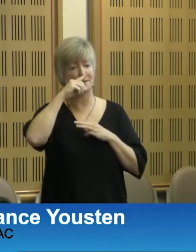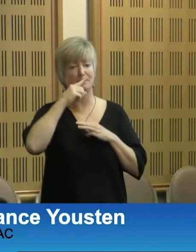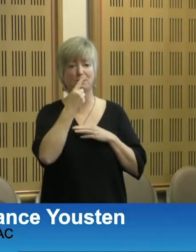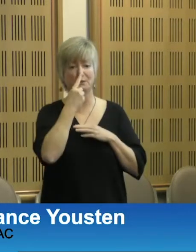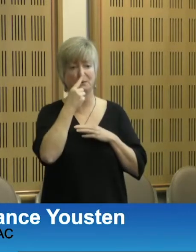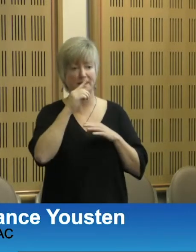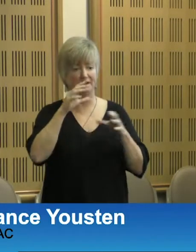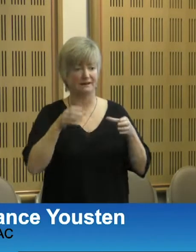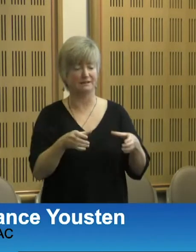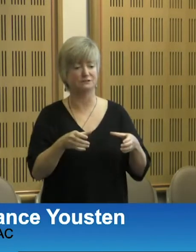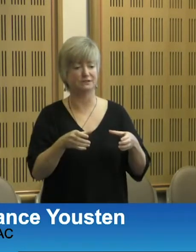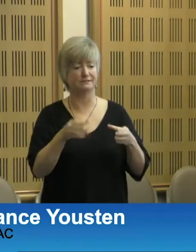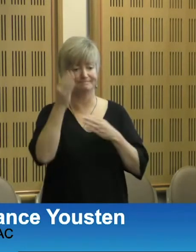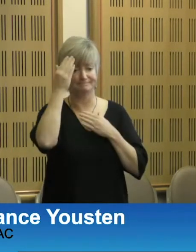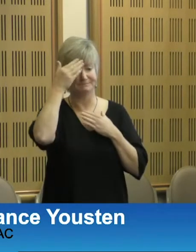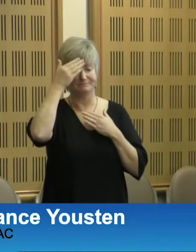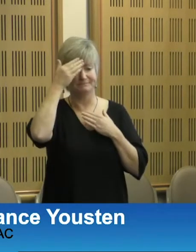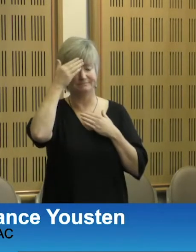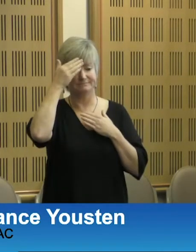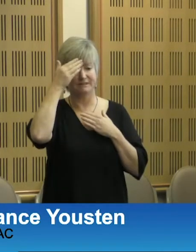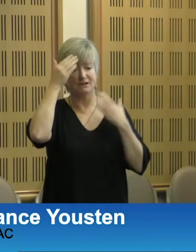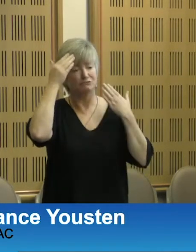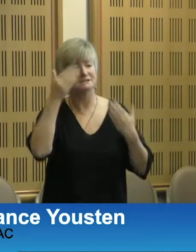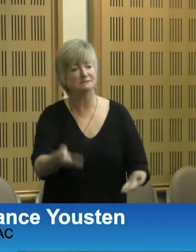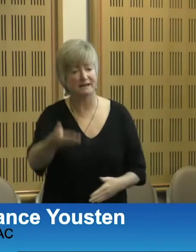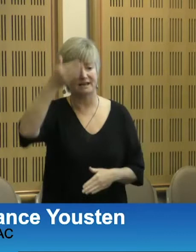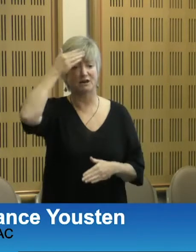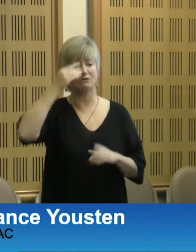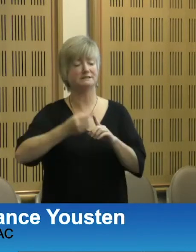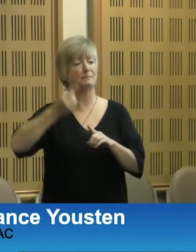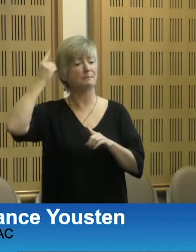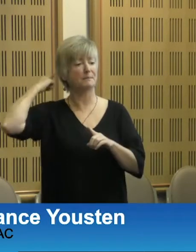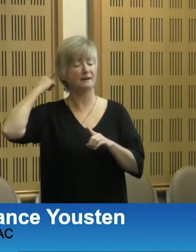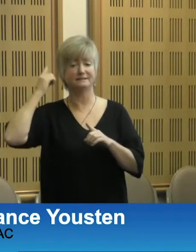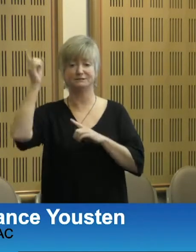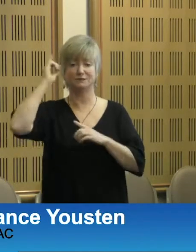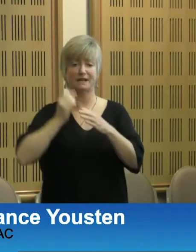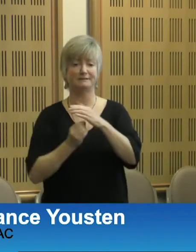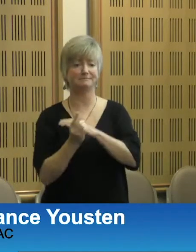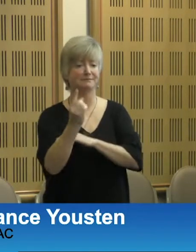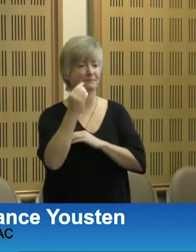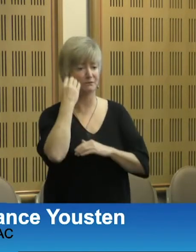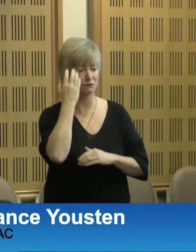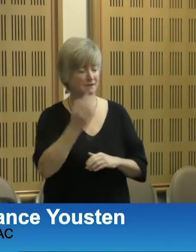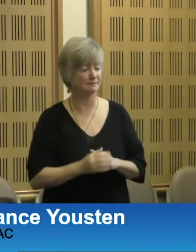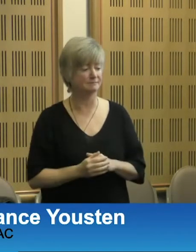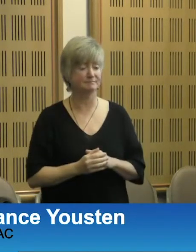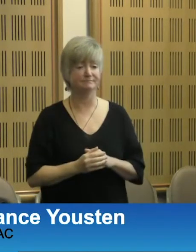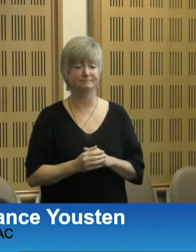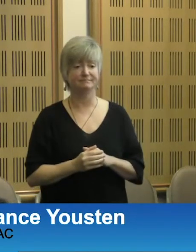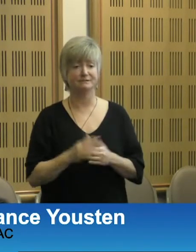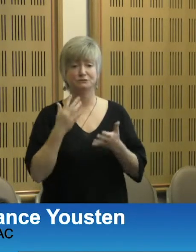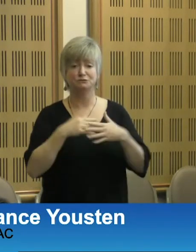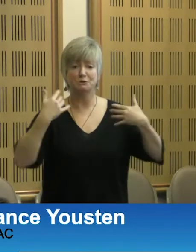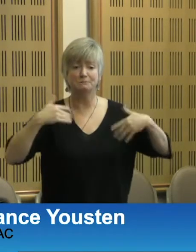and pay my respects to elders past, present and emerging. It is indeed an honour and